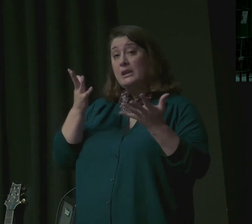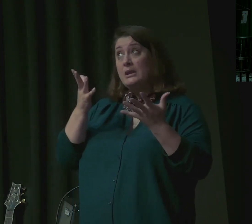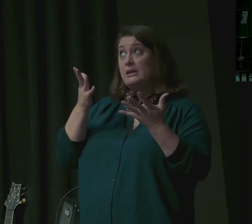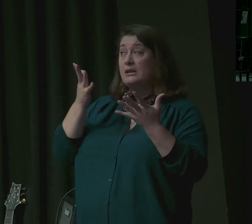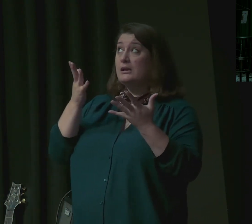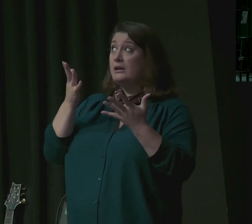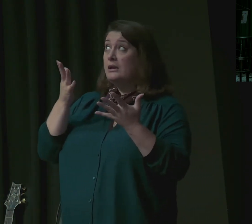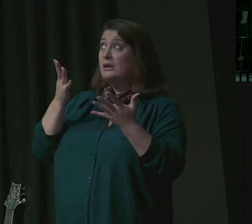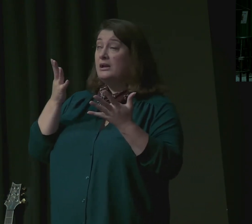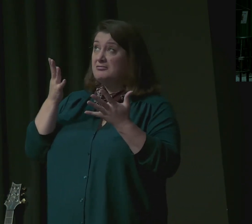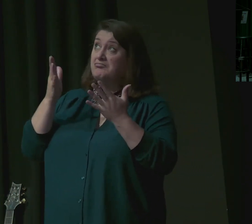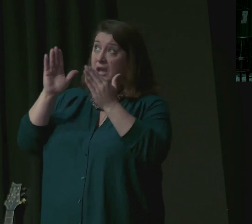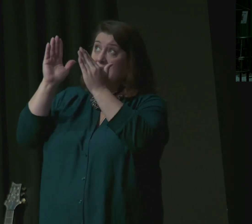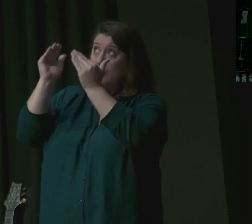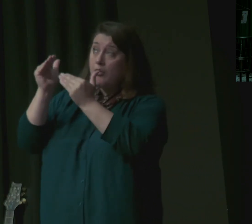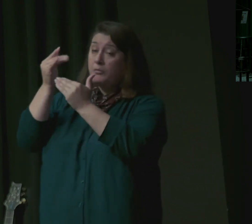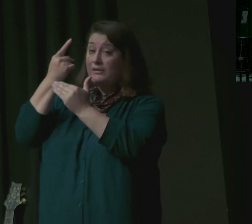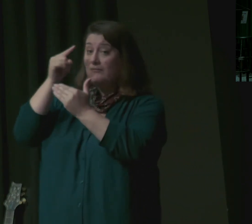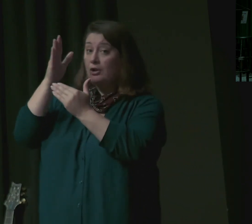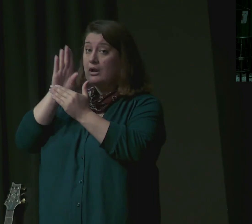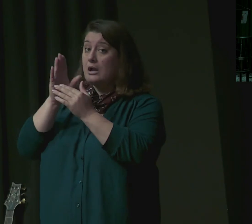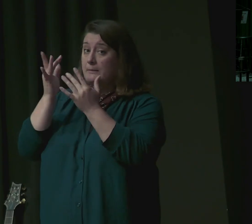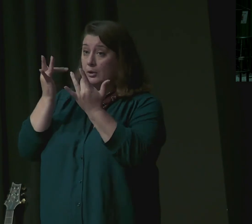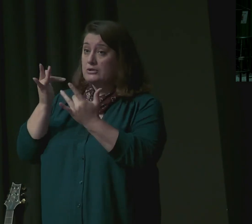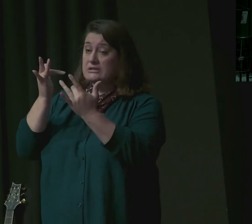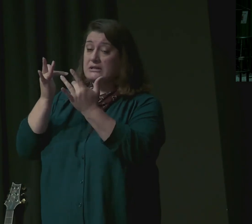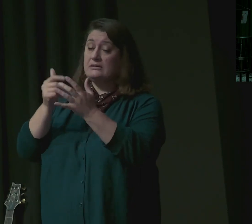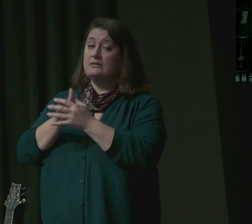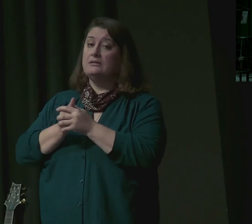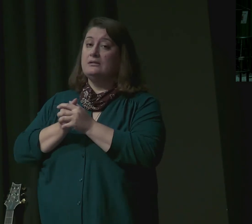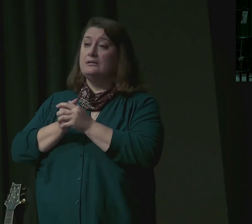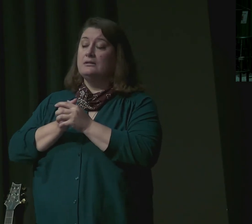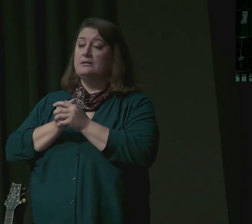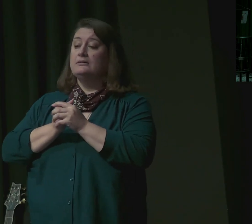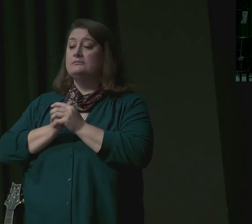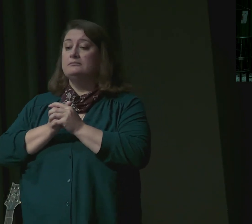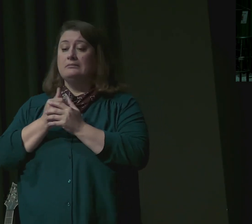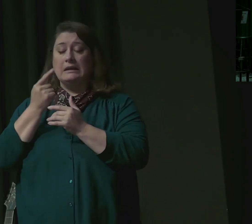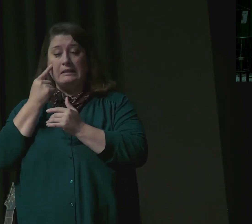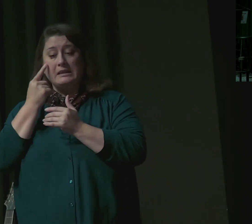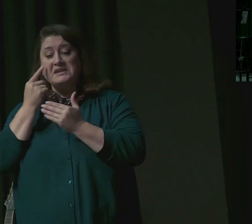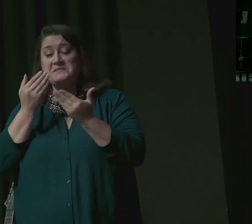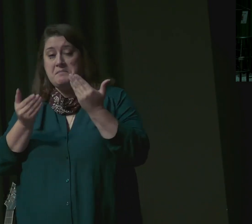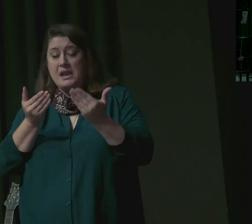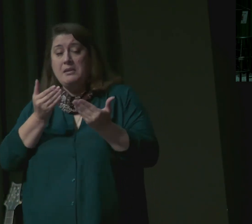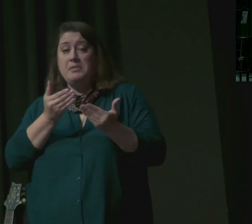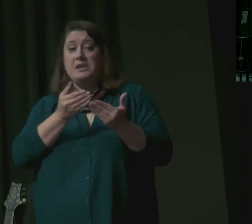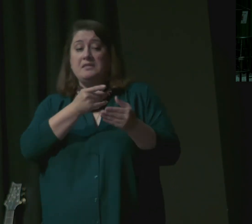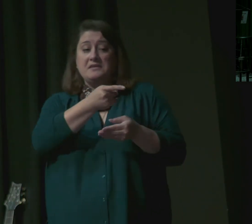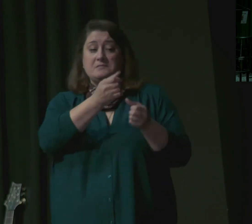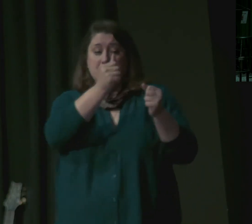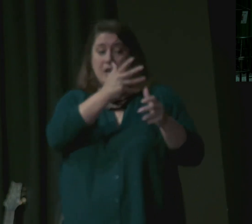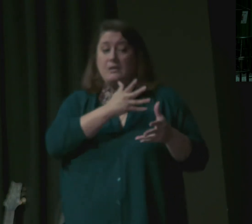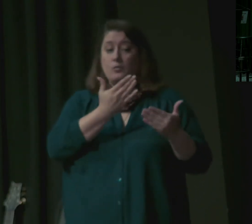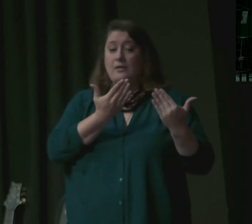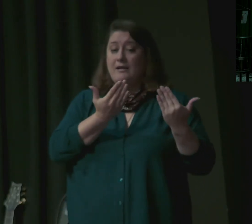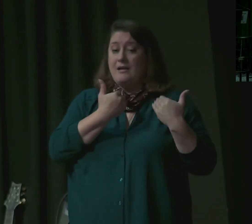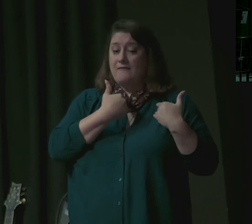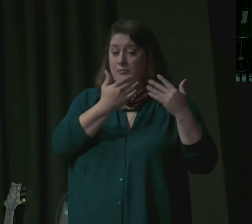And he seems resigned to whatever unfolds. How often are we like this? We have